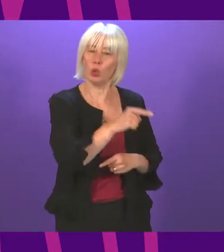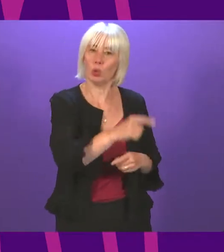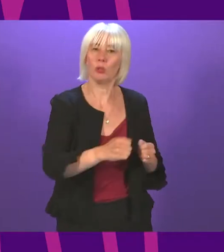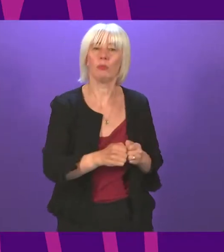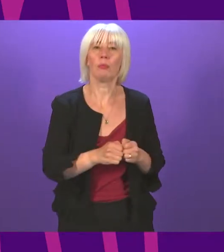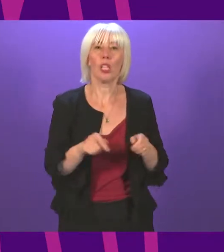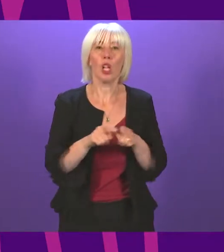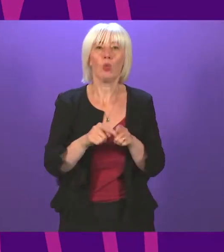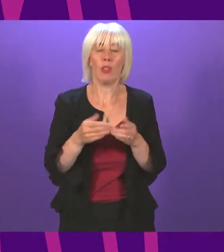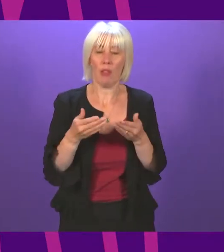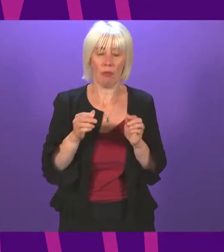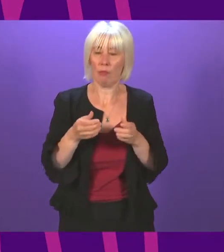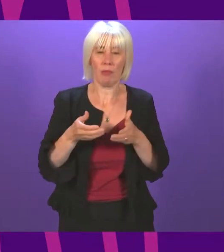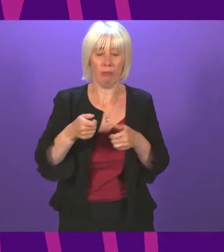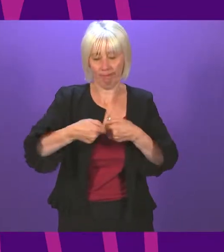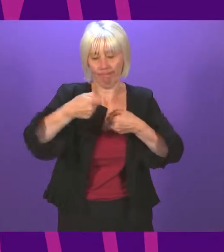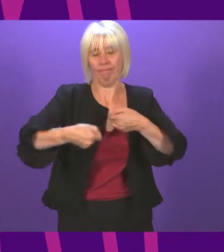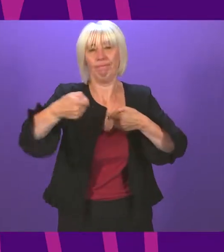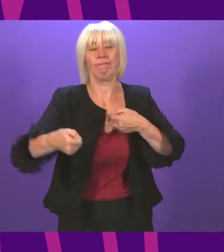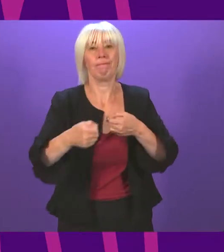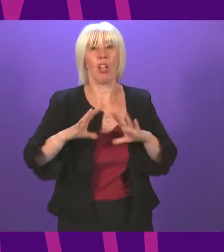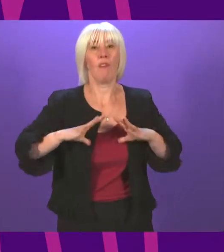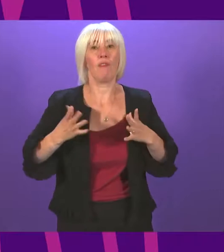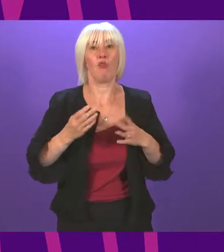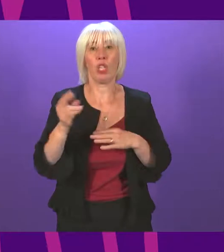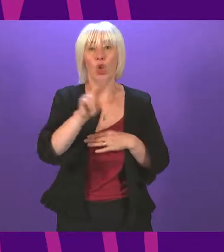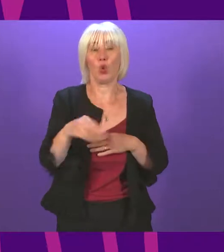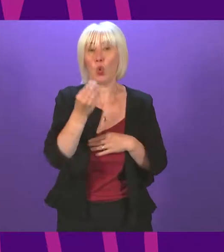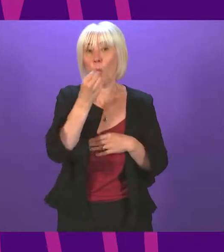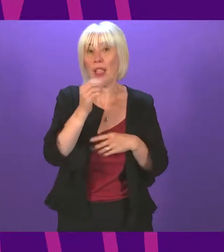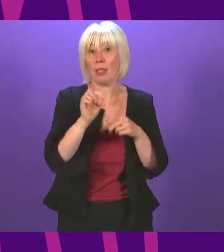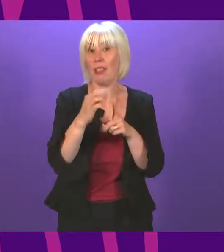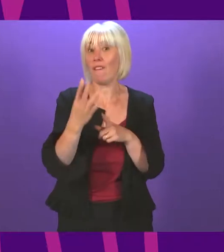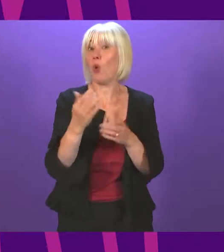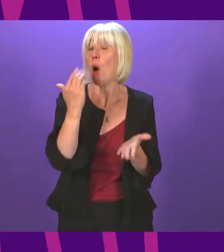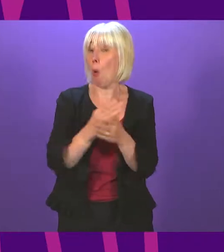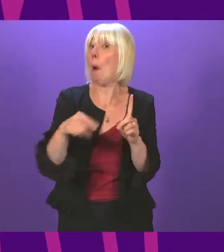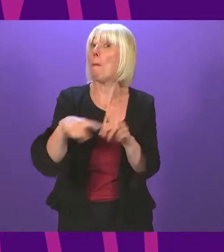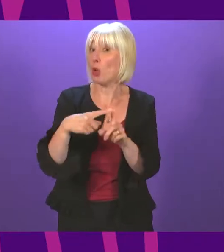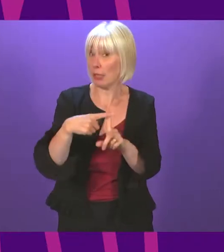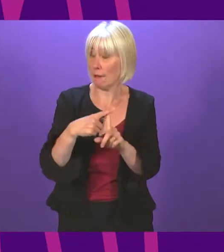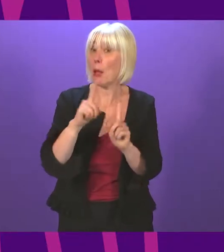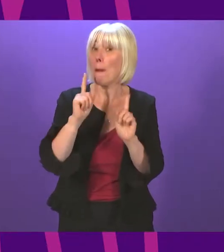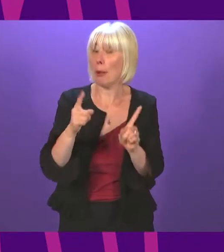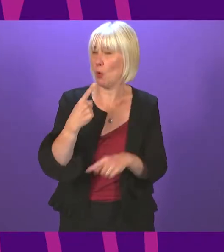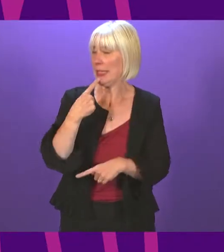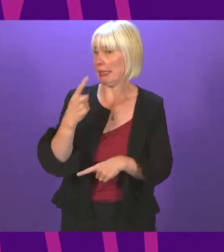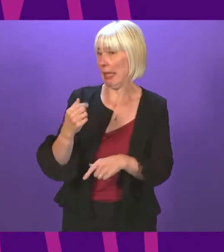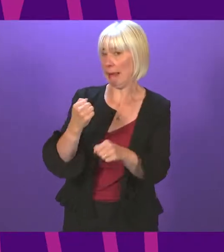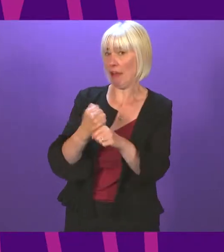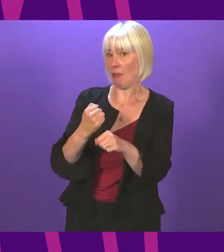to this is the expansion of free school meals to P4s. Another positive step, although I would like to say to the government that I would